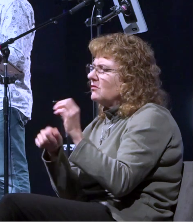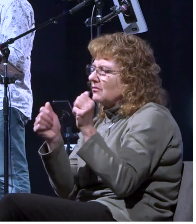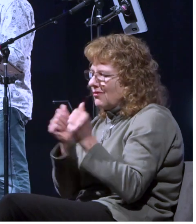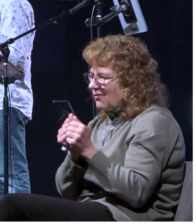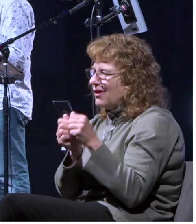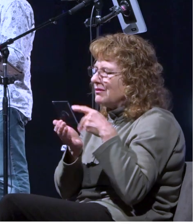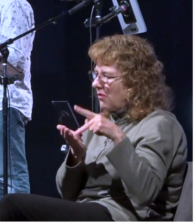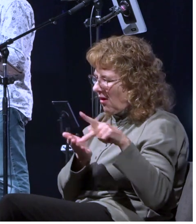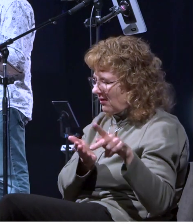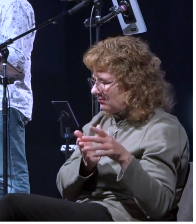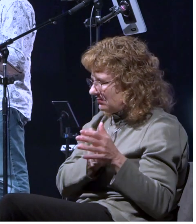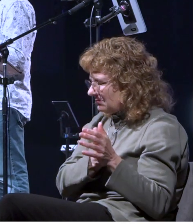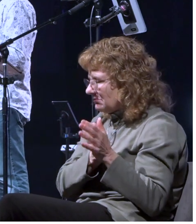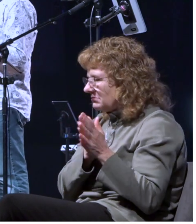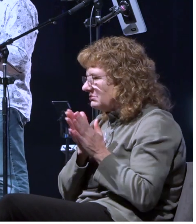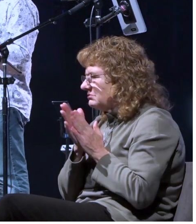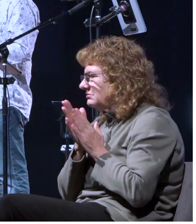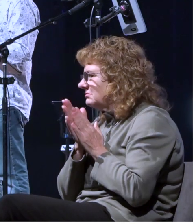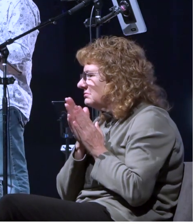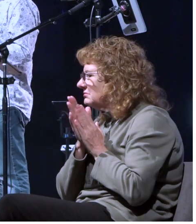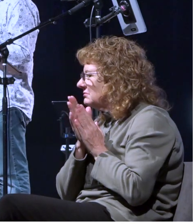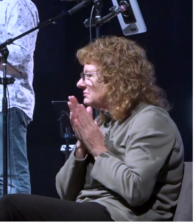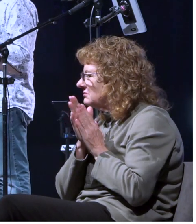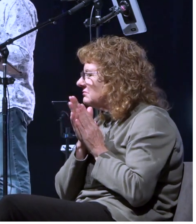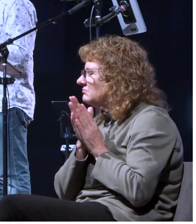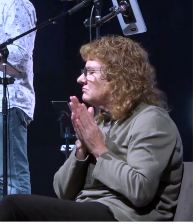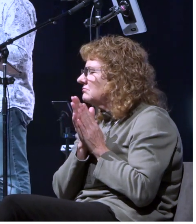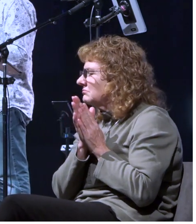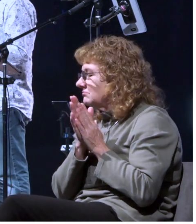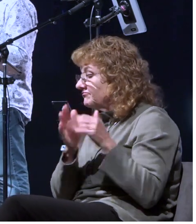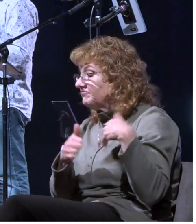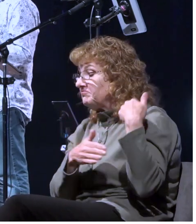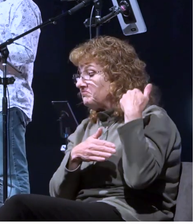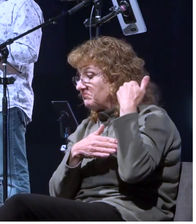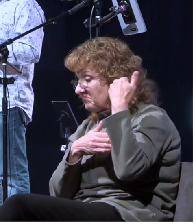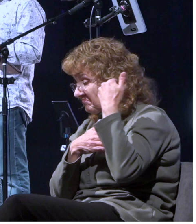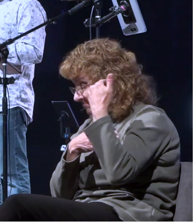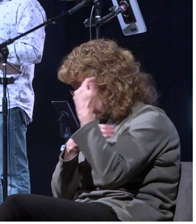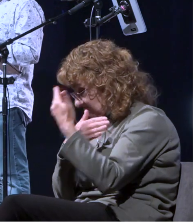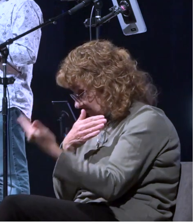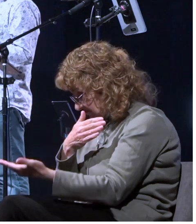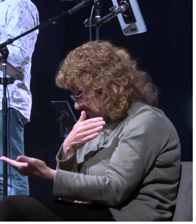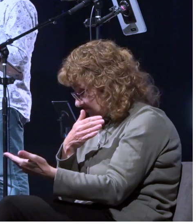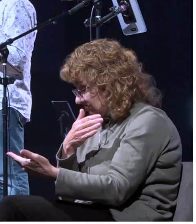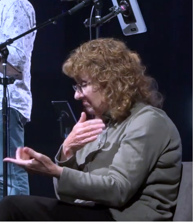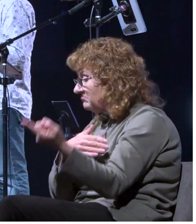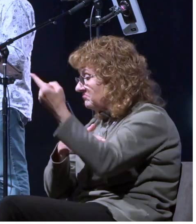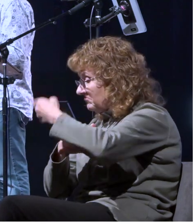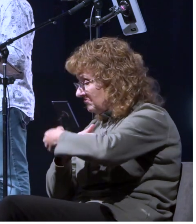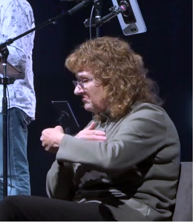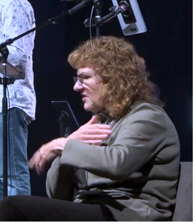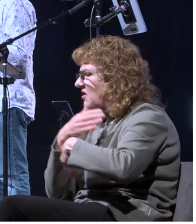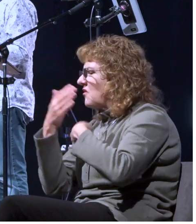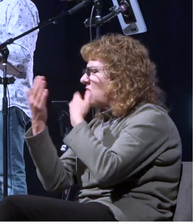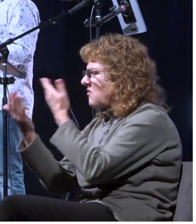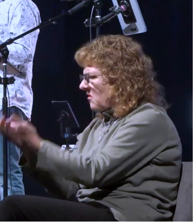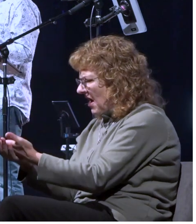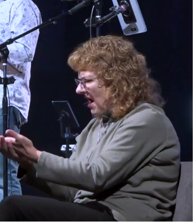in and so uh the next day we landed at sidon and julius treated paul